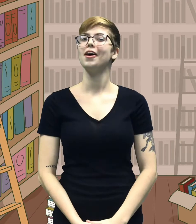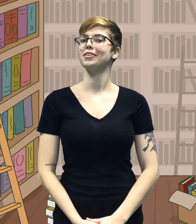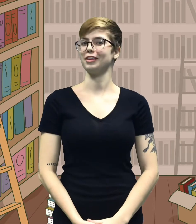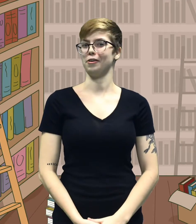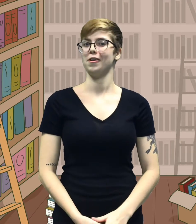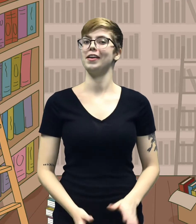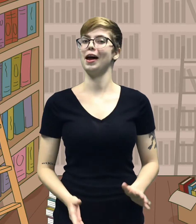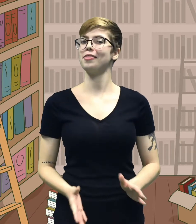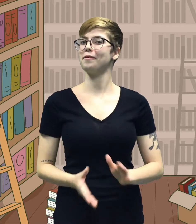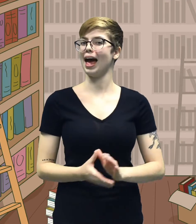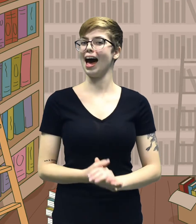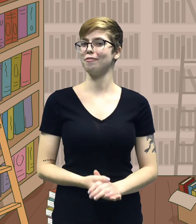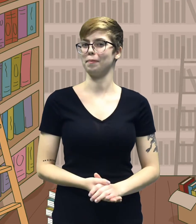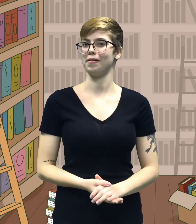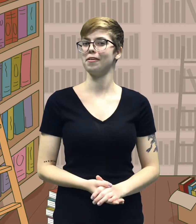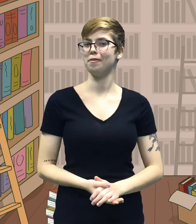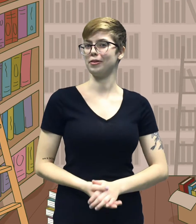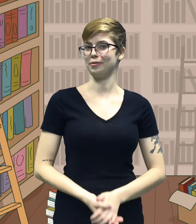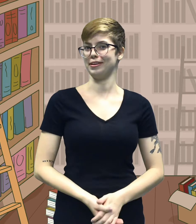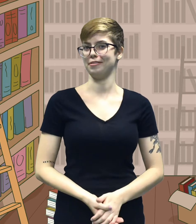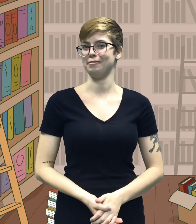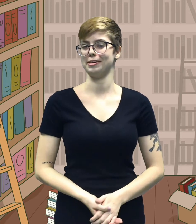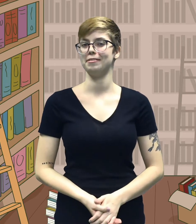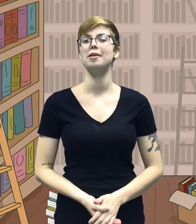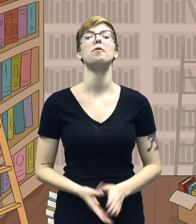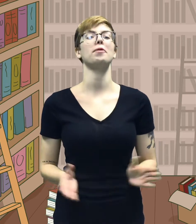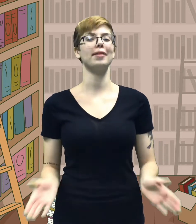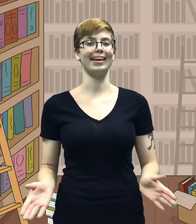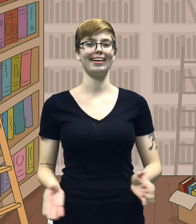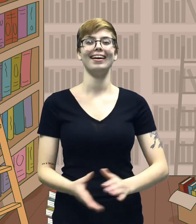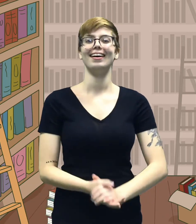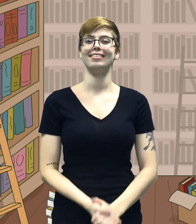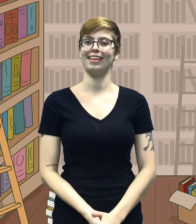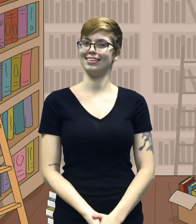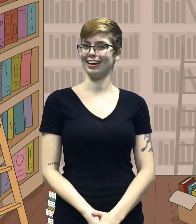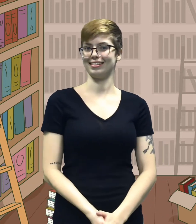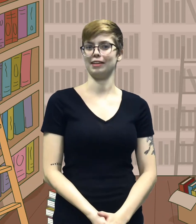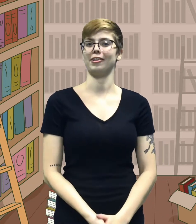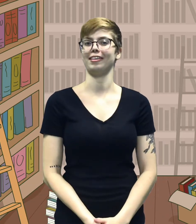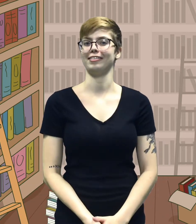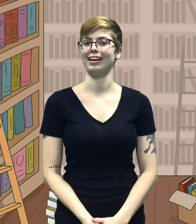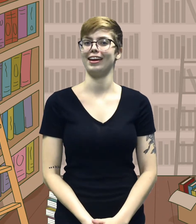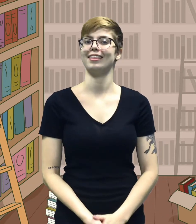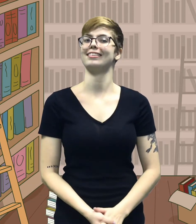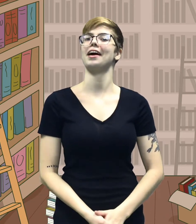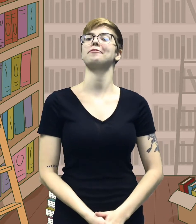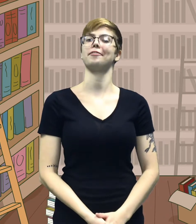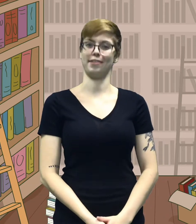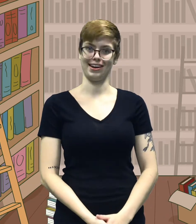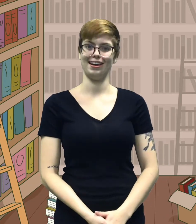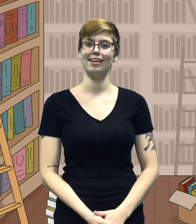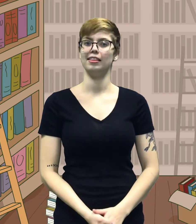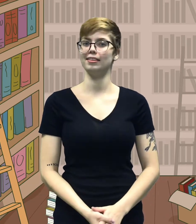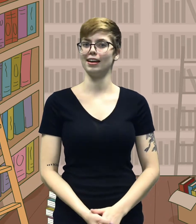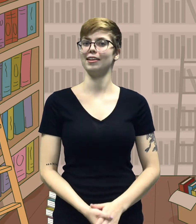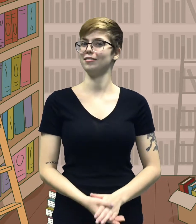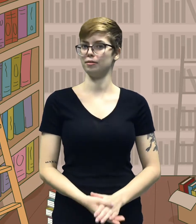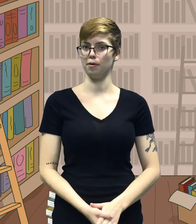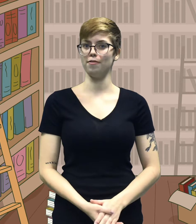So now that we have a book, what do we do with it? We read it. So that's the next sign we're going to learn today, the sign for read. This sign uses both